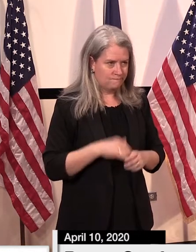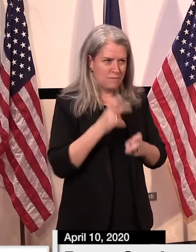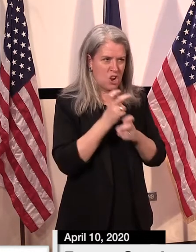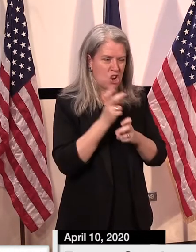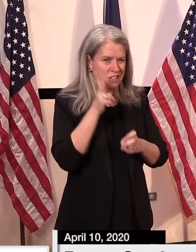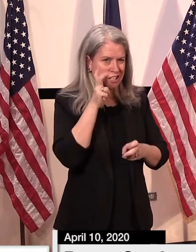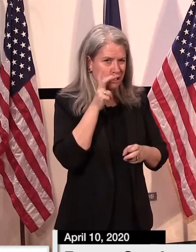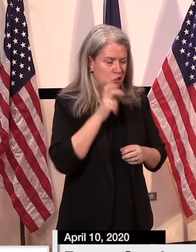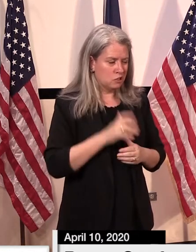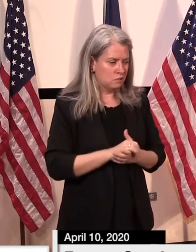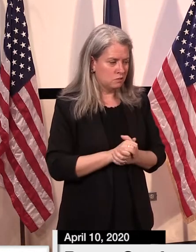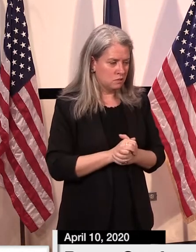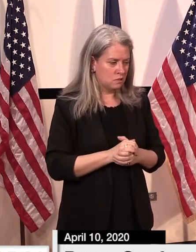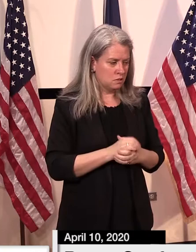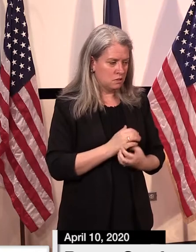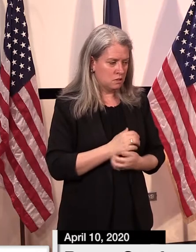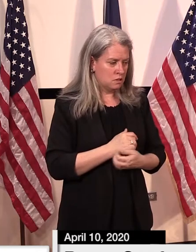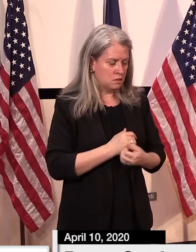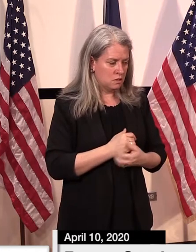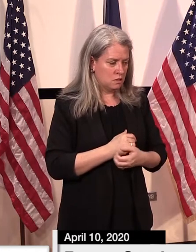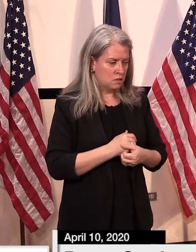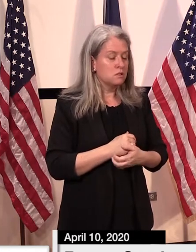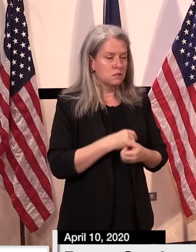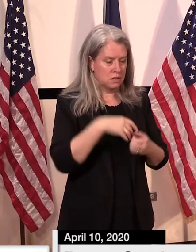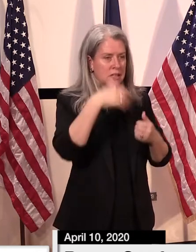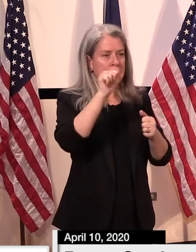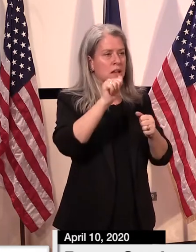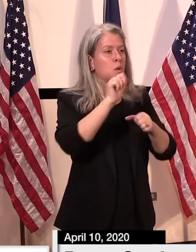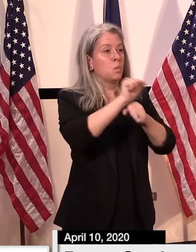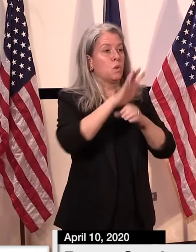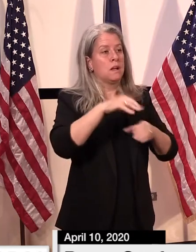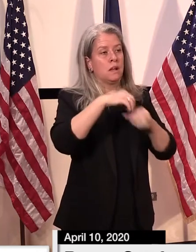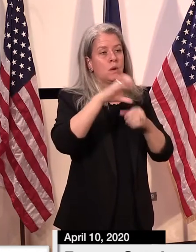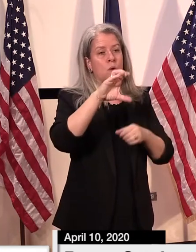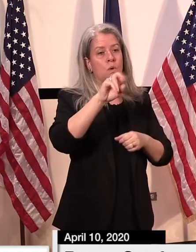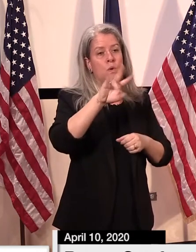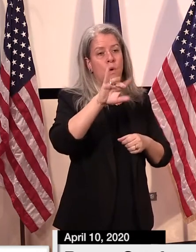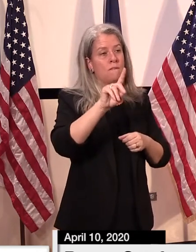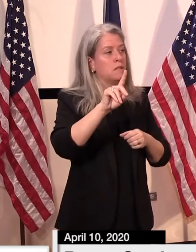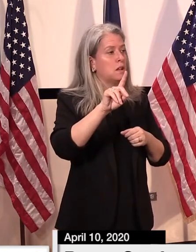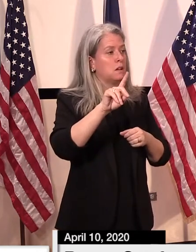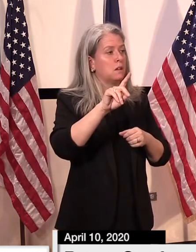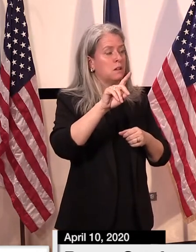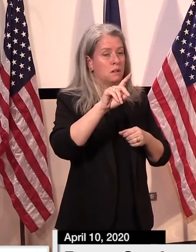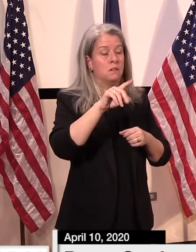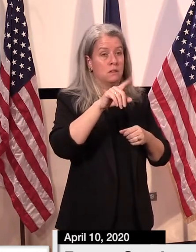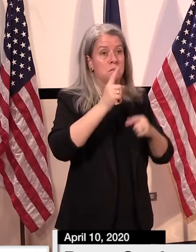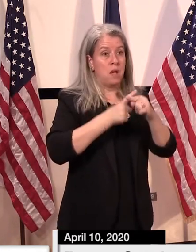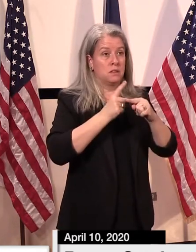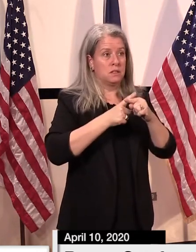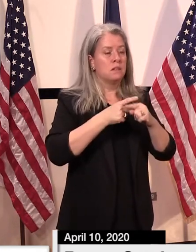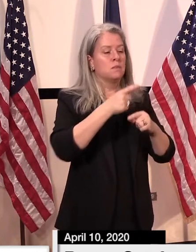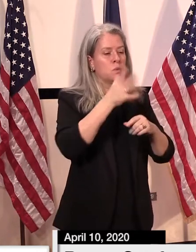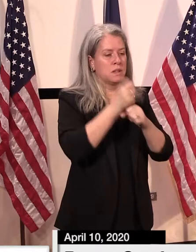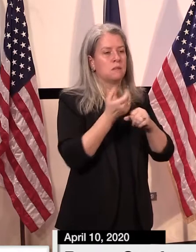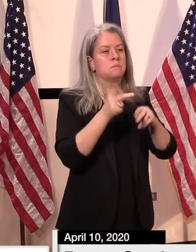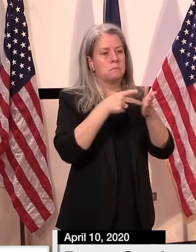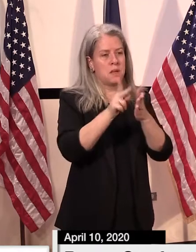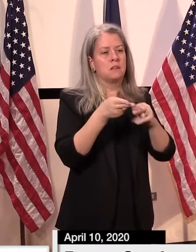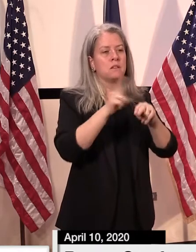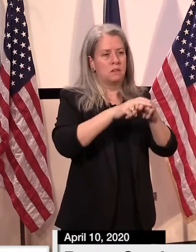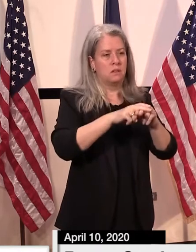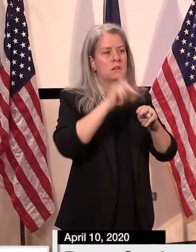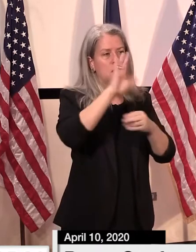in COVID-infected facilities, it is a 20% premium on top of their hourly rate,